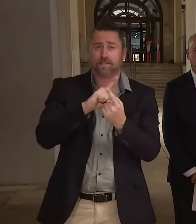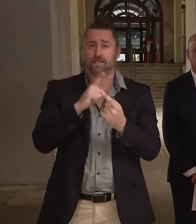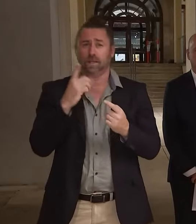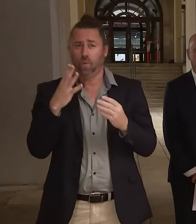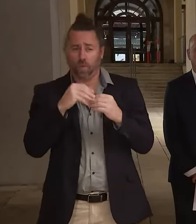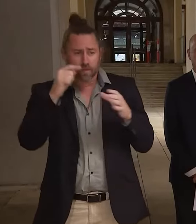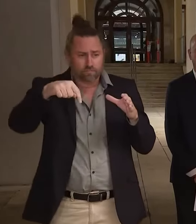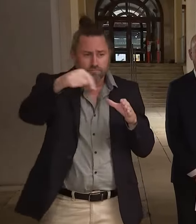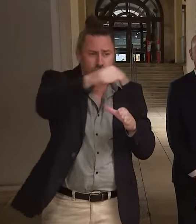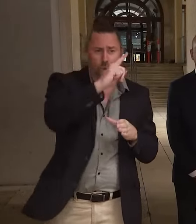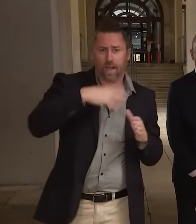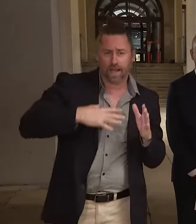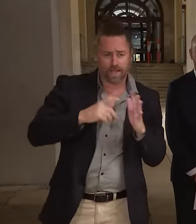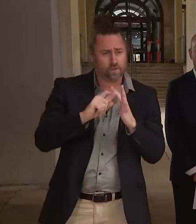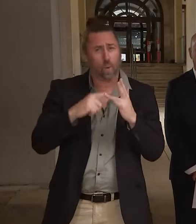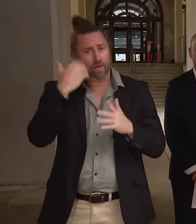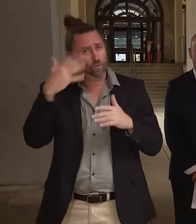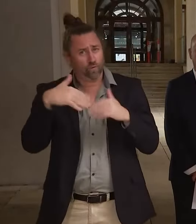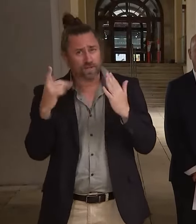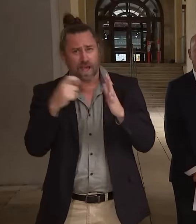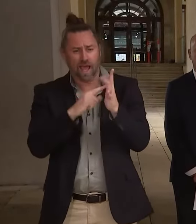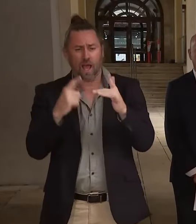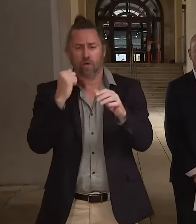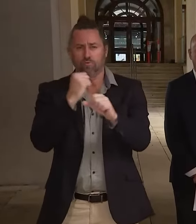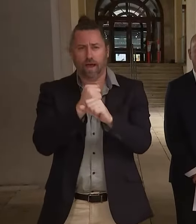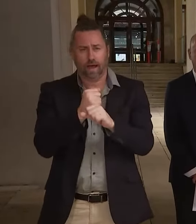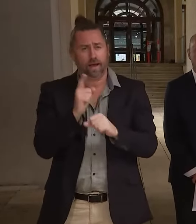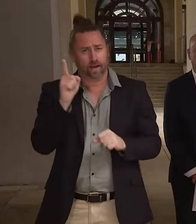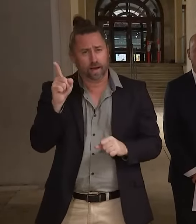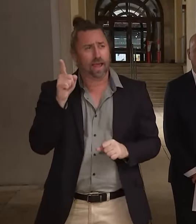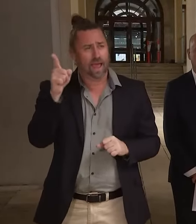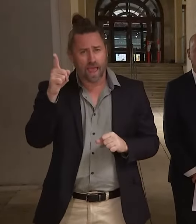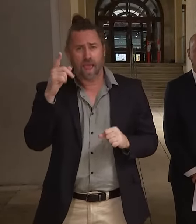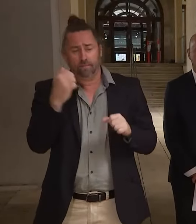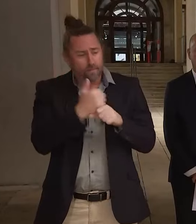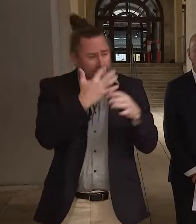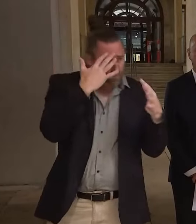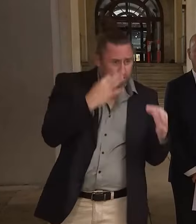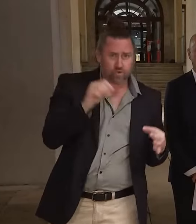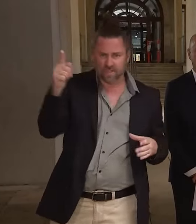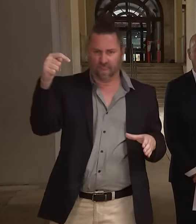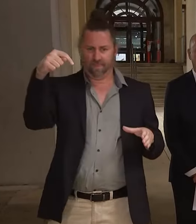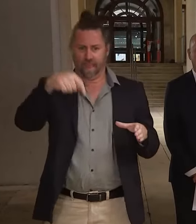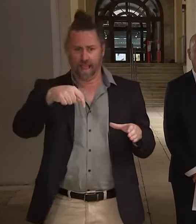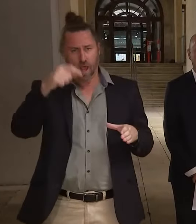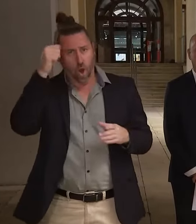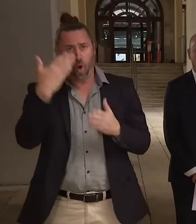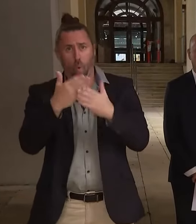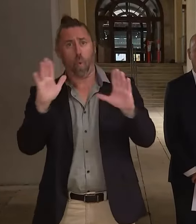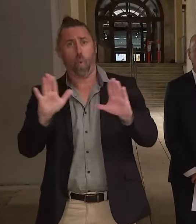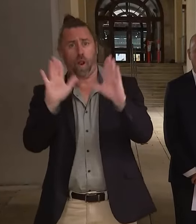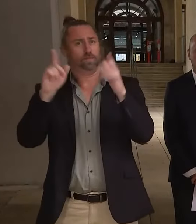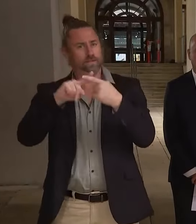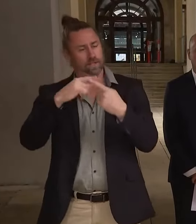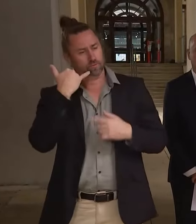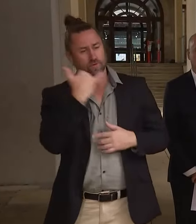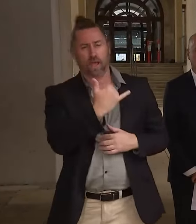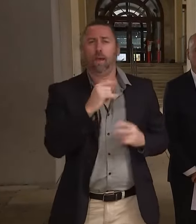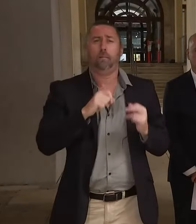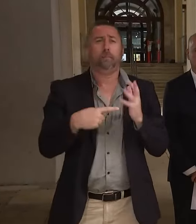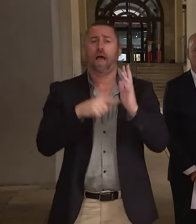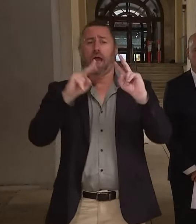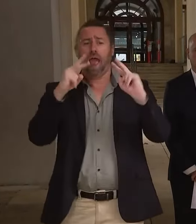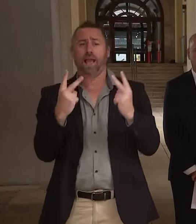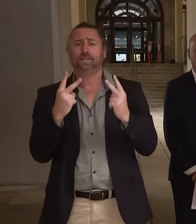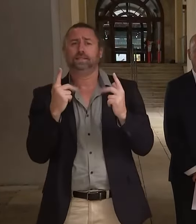with stakeholders on a daily basis and has been involved in the decision making. So I also want to say that our acting commissioner